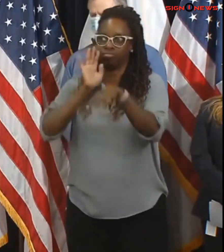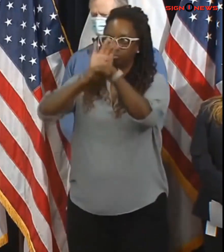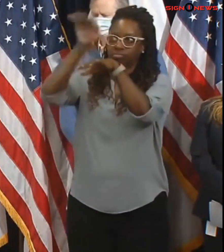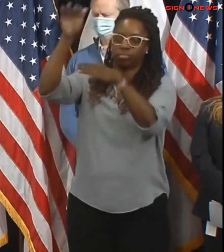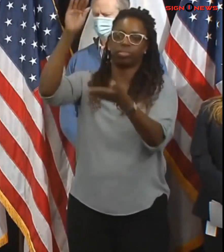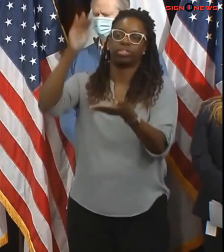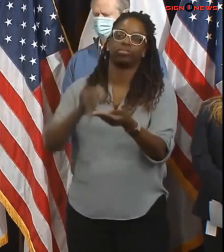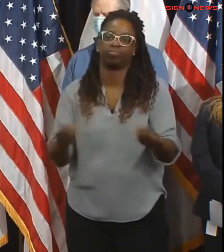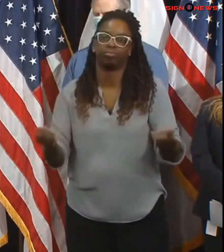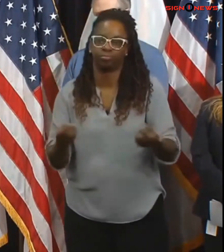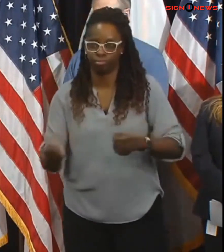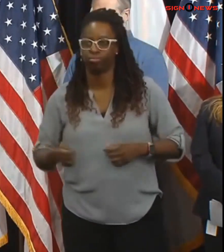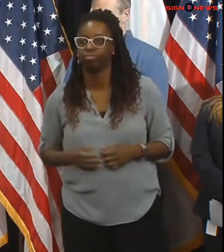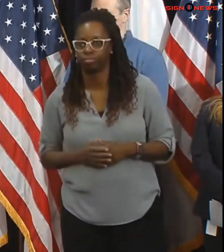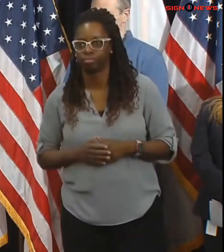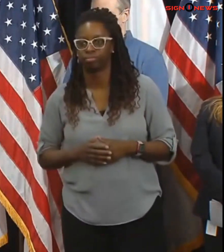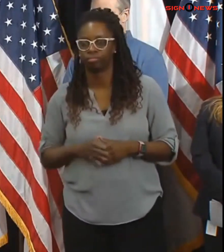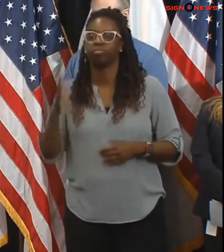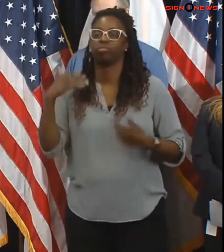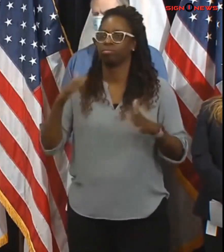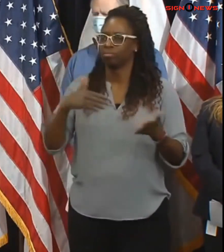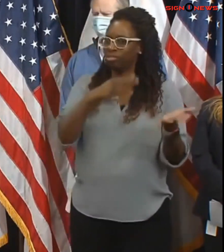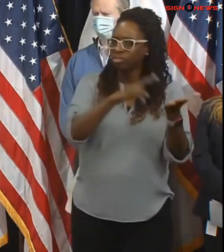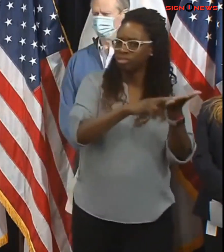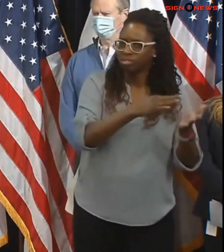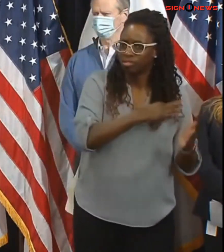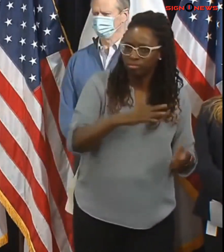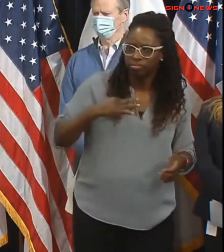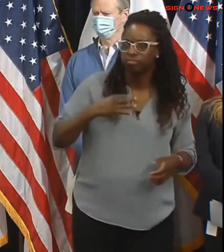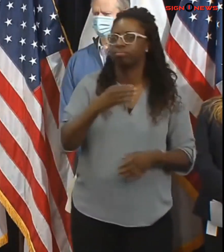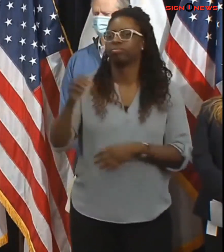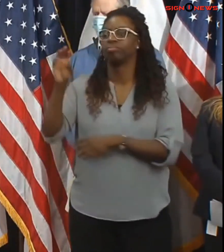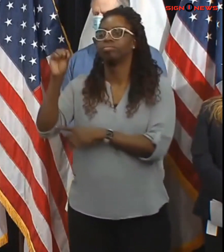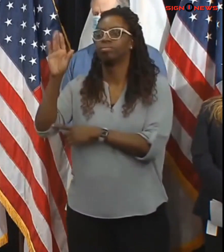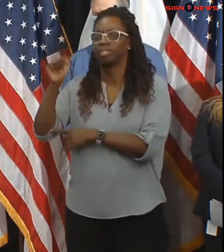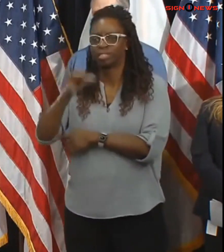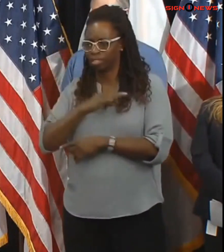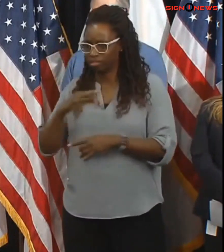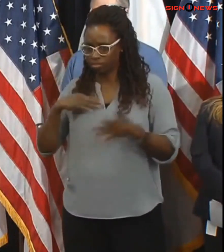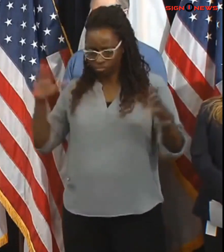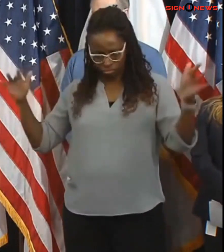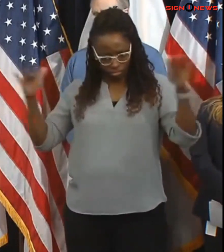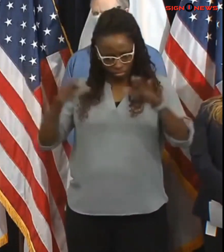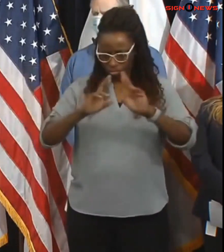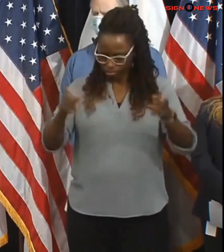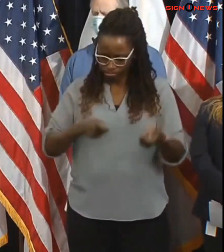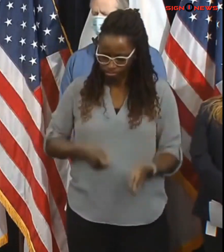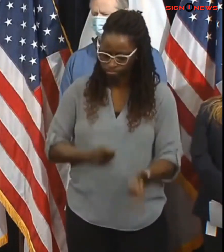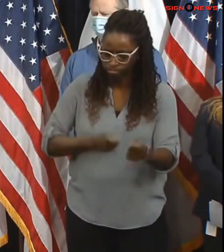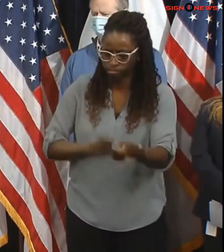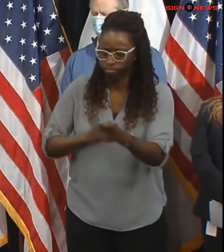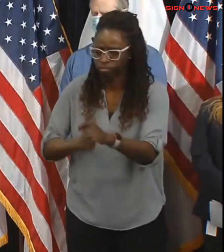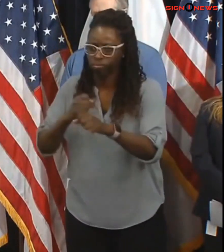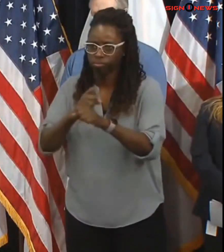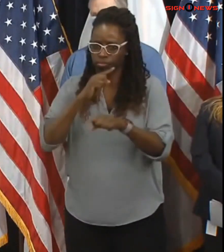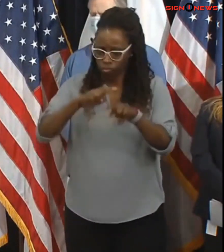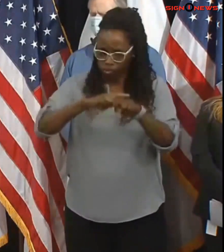to uh to remove snow at our stations and other facilities in terms of specific